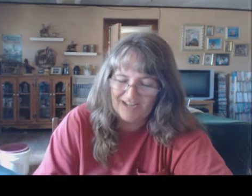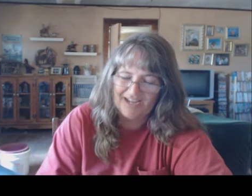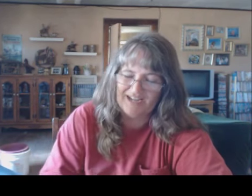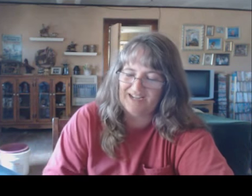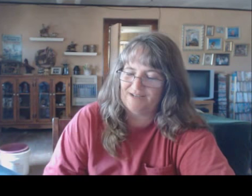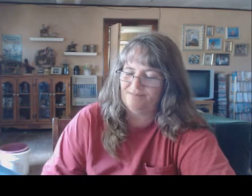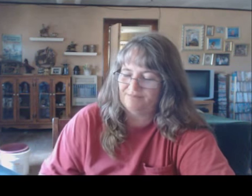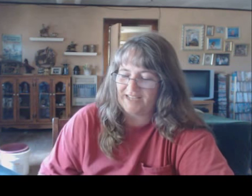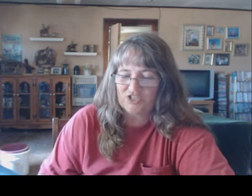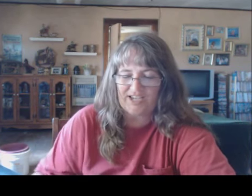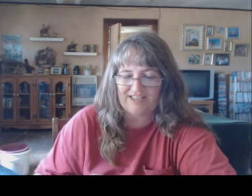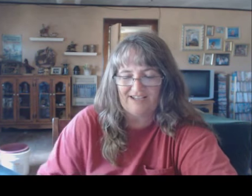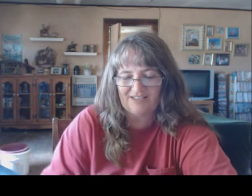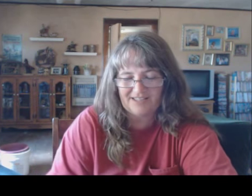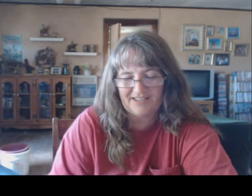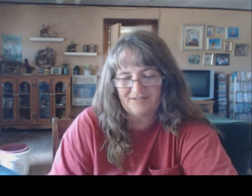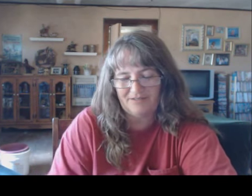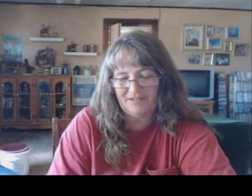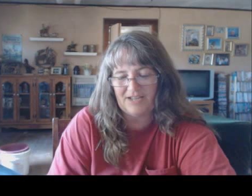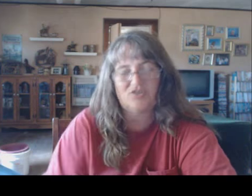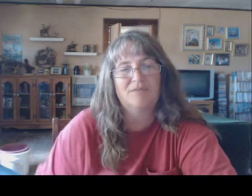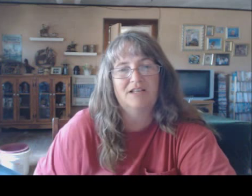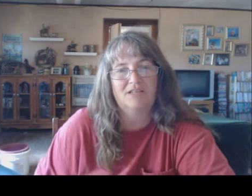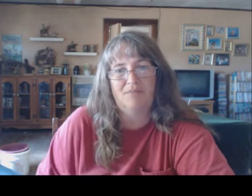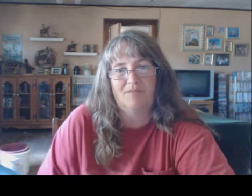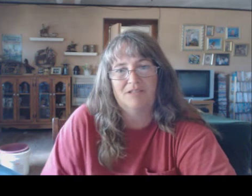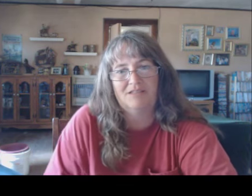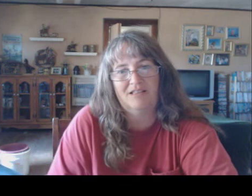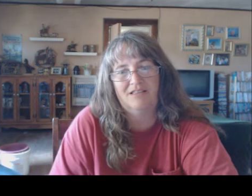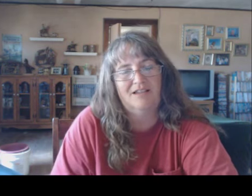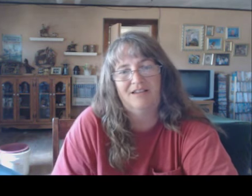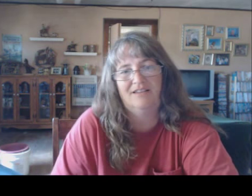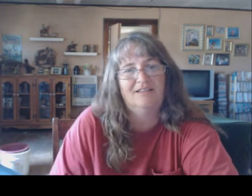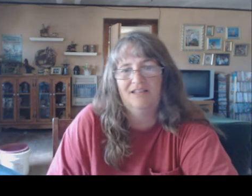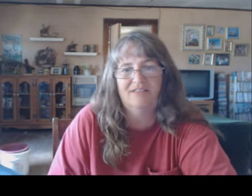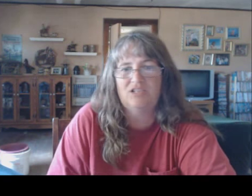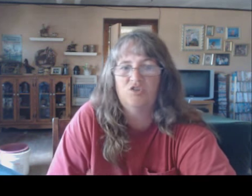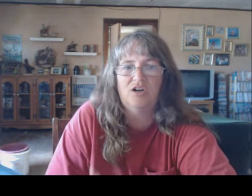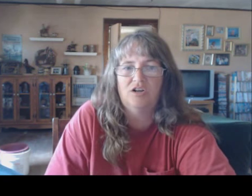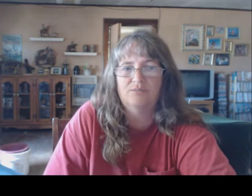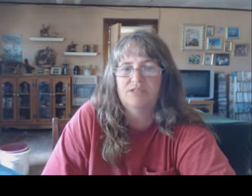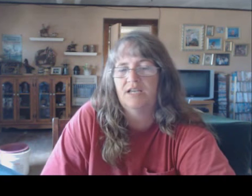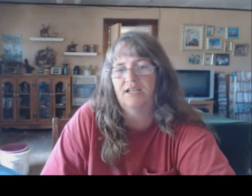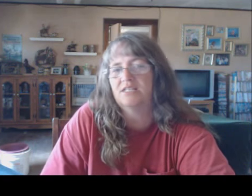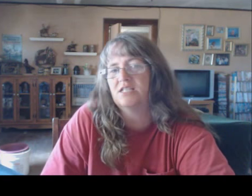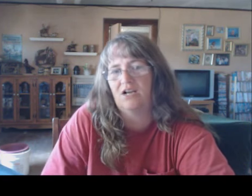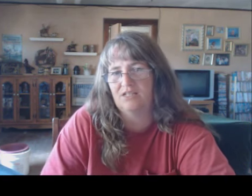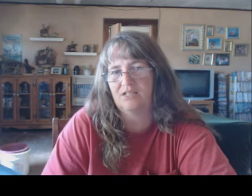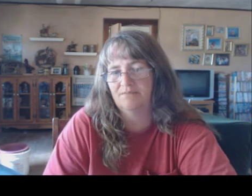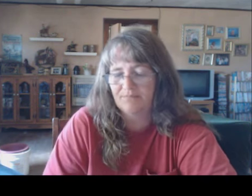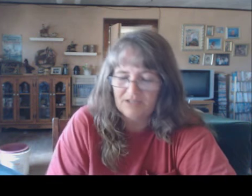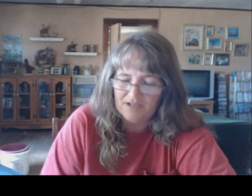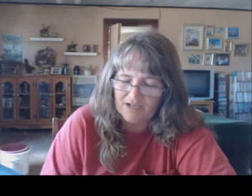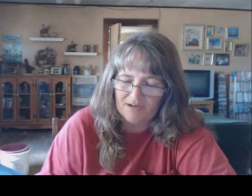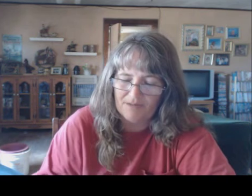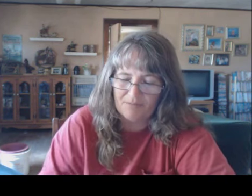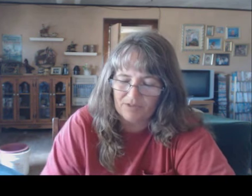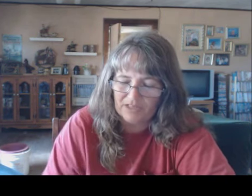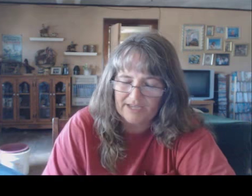um and check out the natural medicine mamas they they do herbs and it's awesome um i'm really